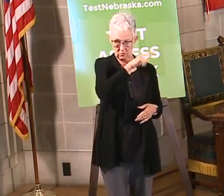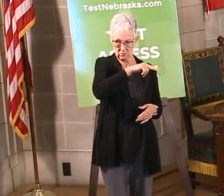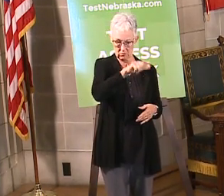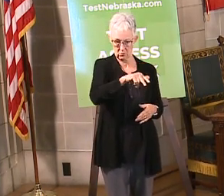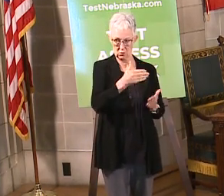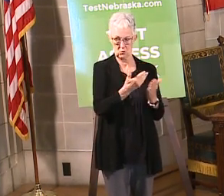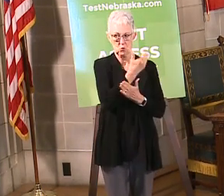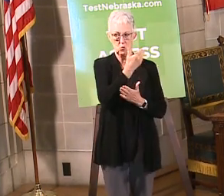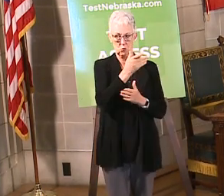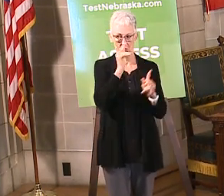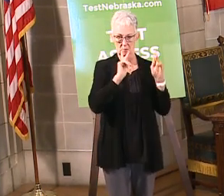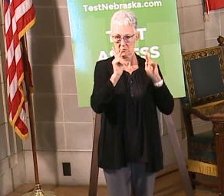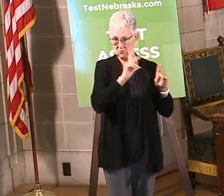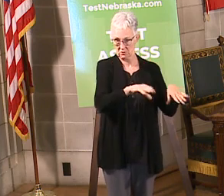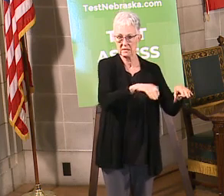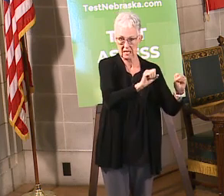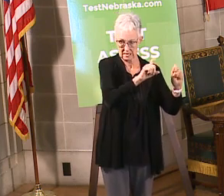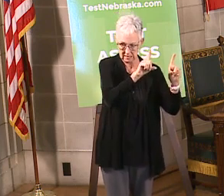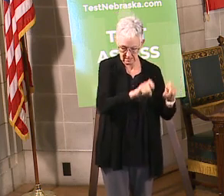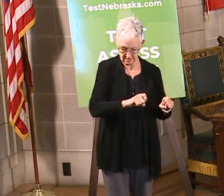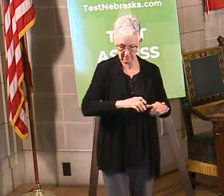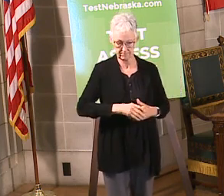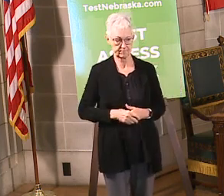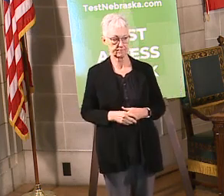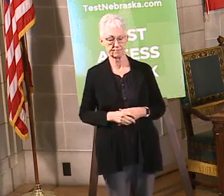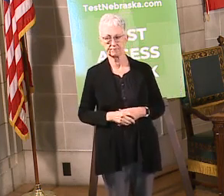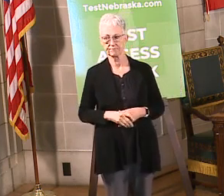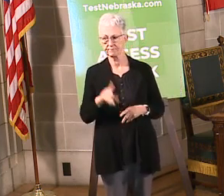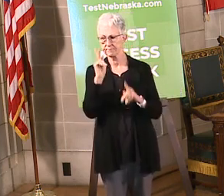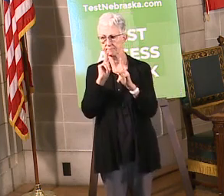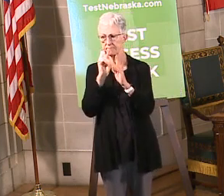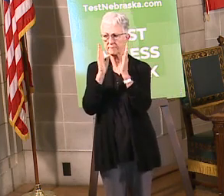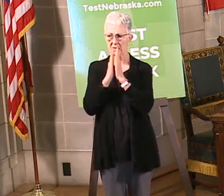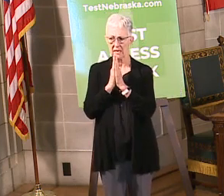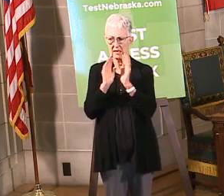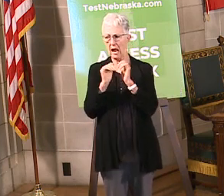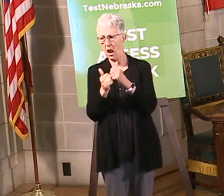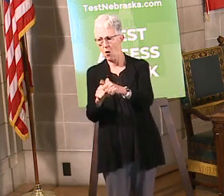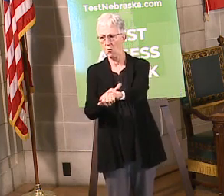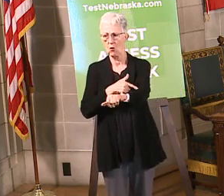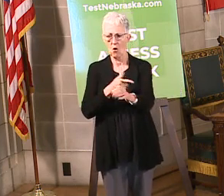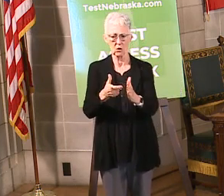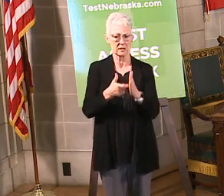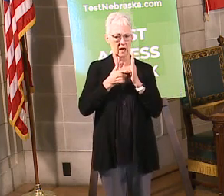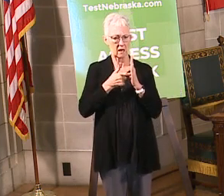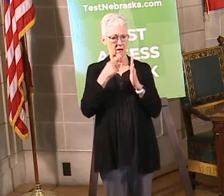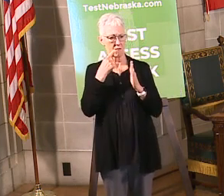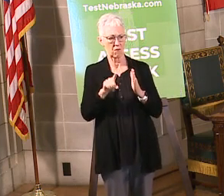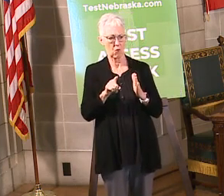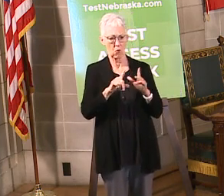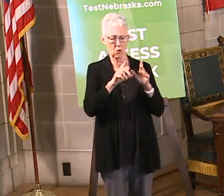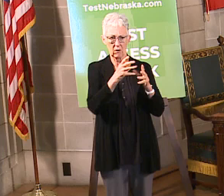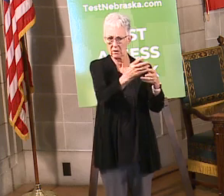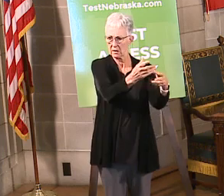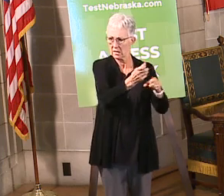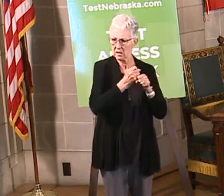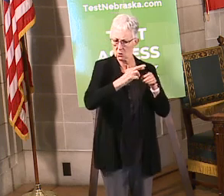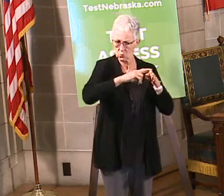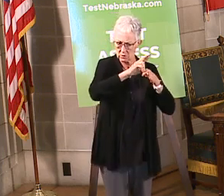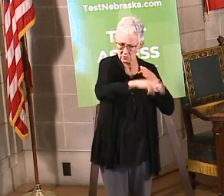We also had asked a question about the timing of those tests coming back, so just to be clear, first of all,